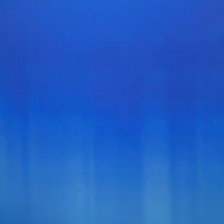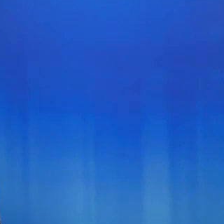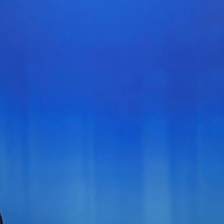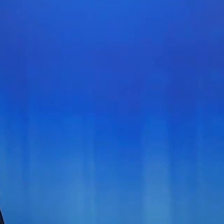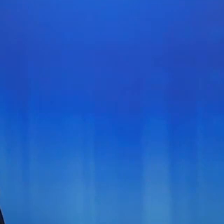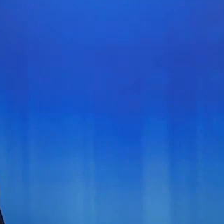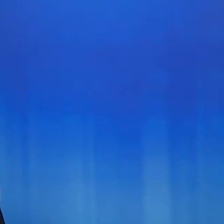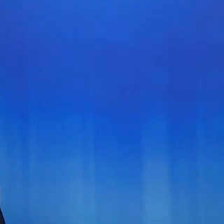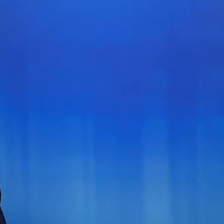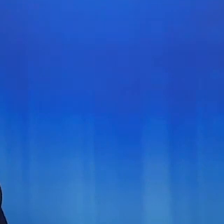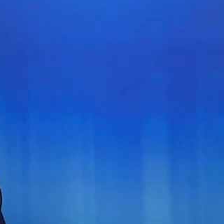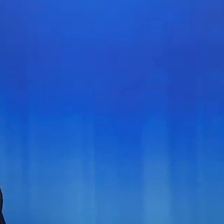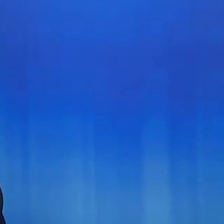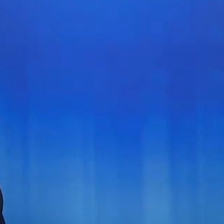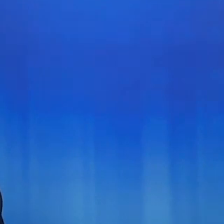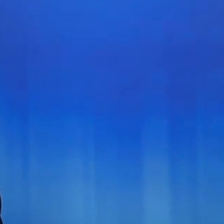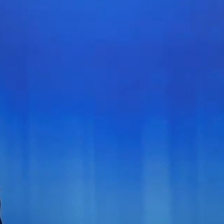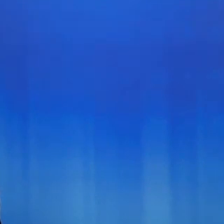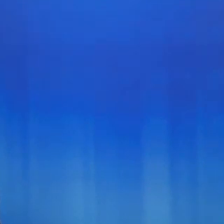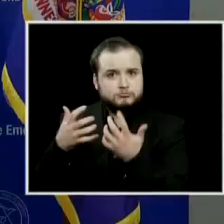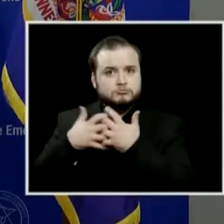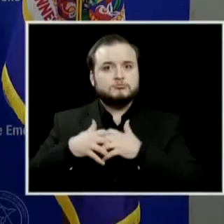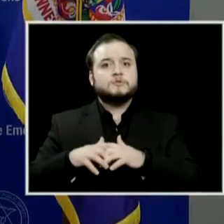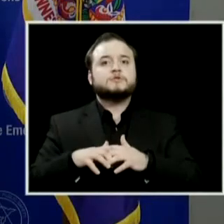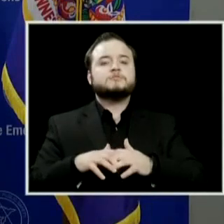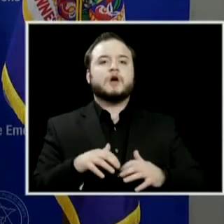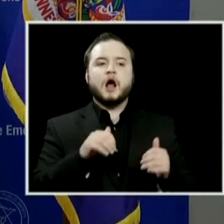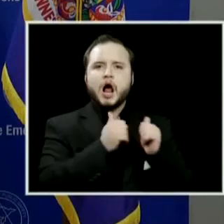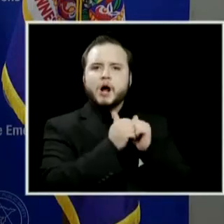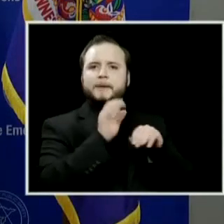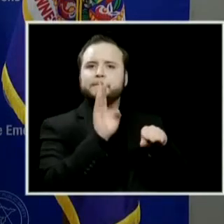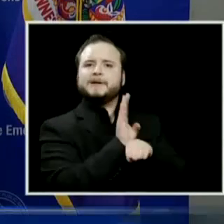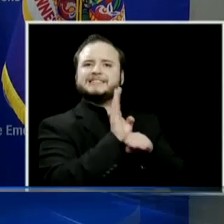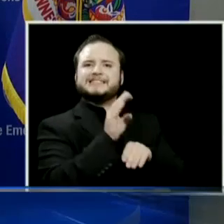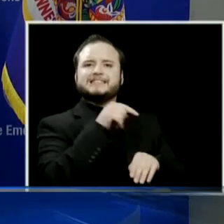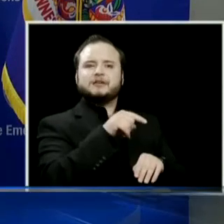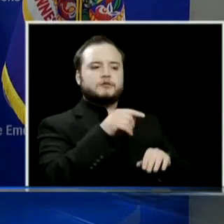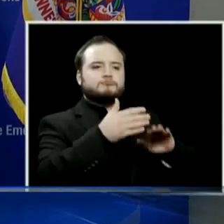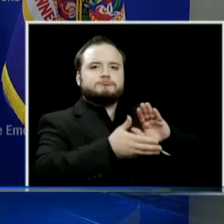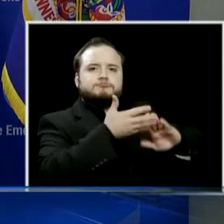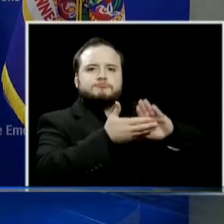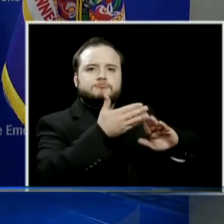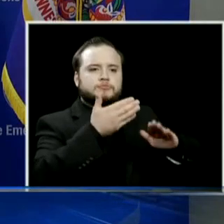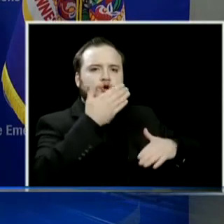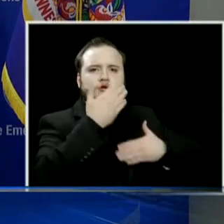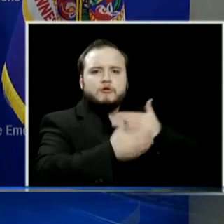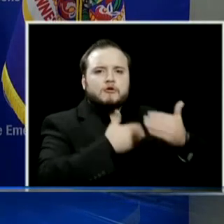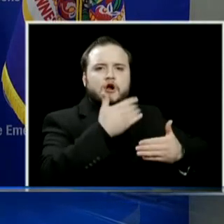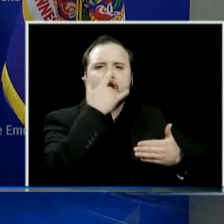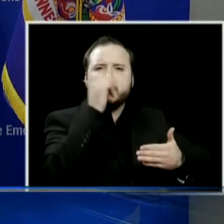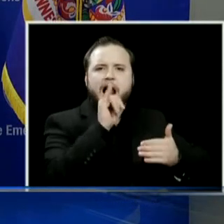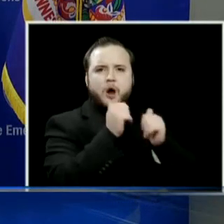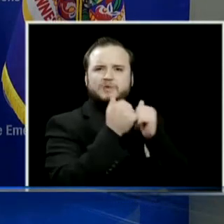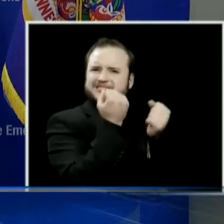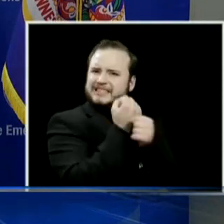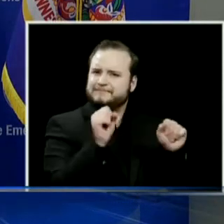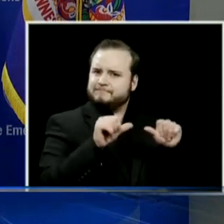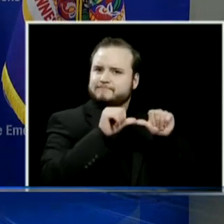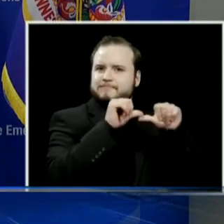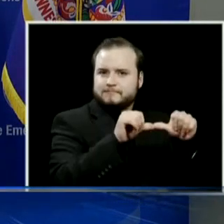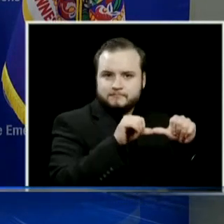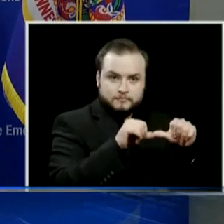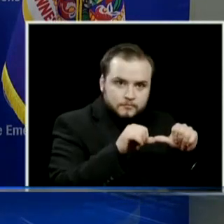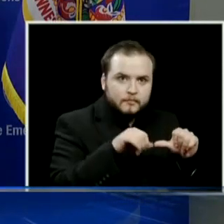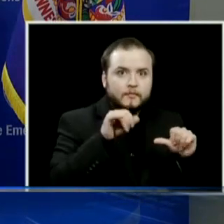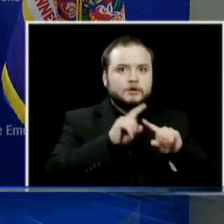crediting Minnesotans for being responsible. I want to today, as we go through some of that, call out that that sense of